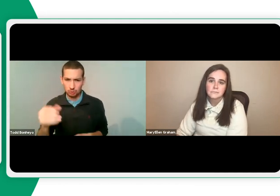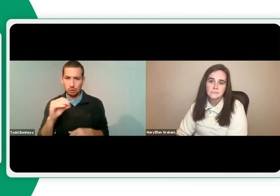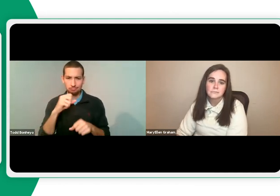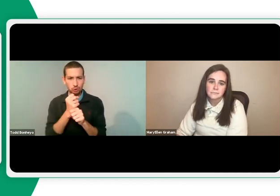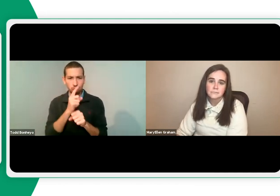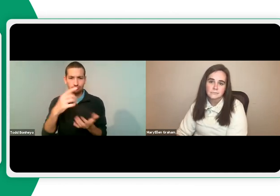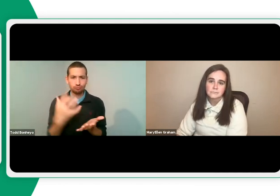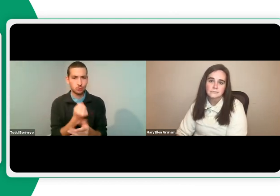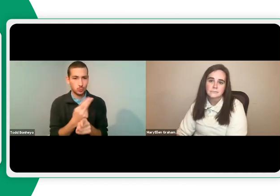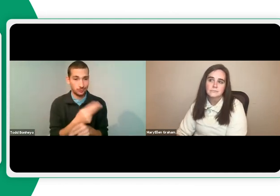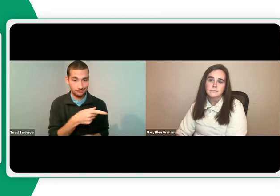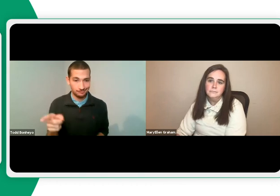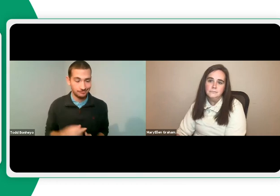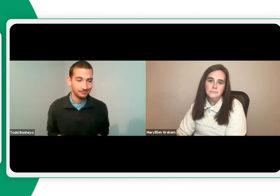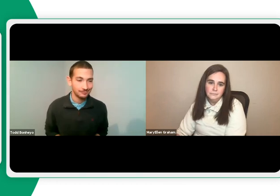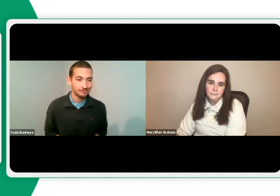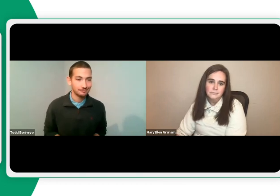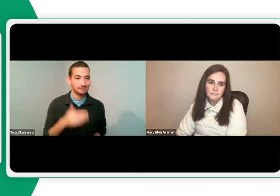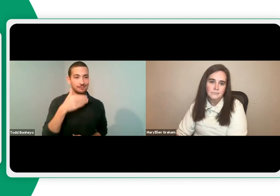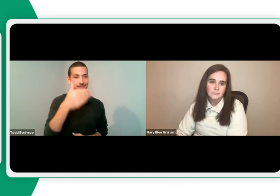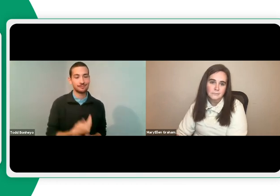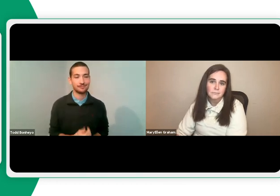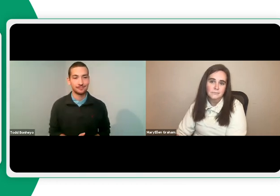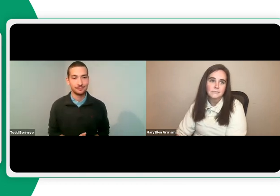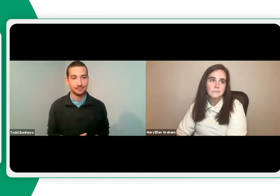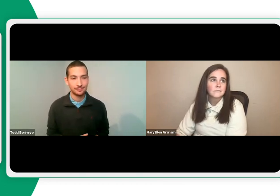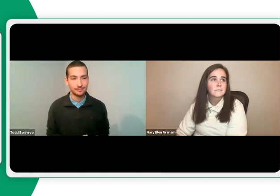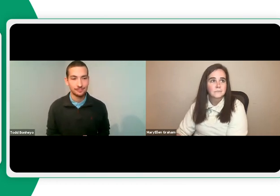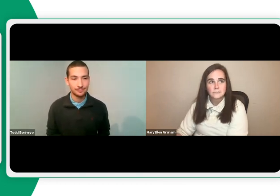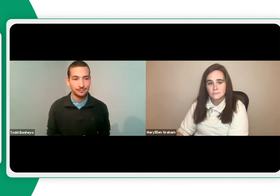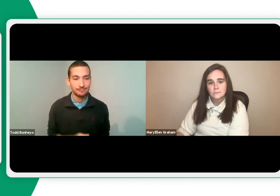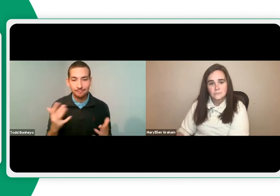Other toolkits will also be releasing soon. Make sure you go ahead and take advantage of them.